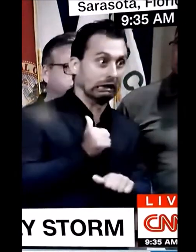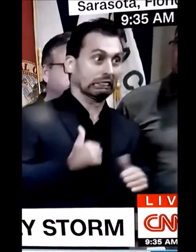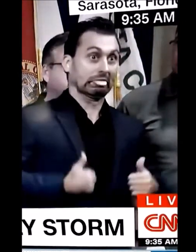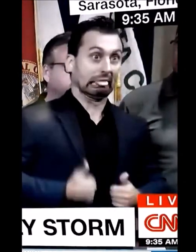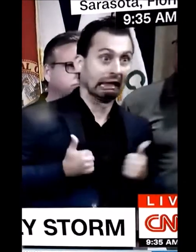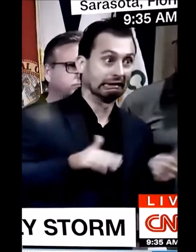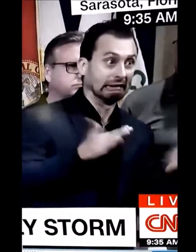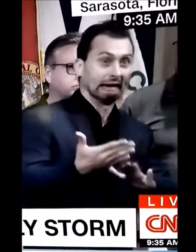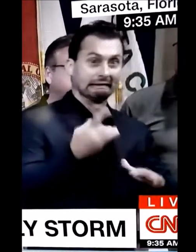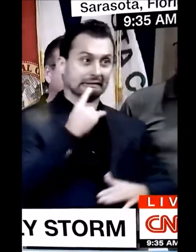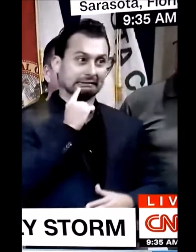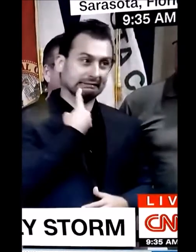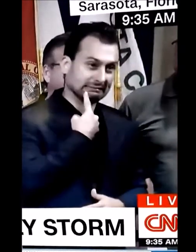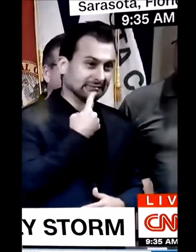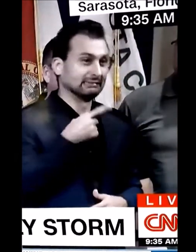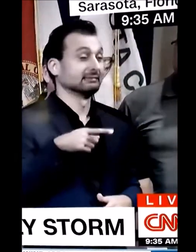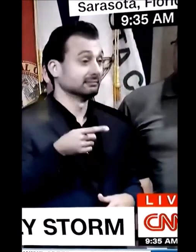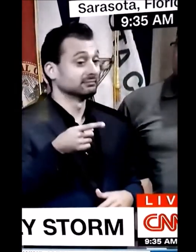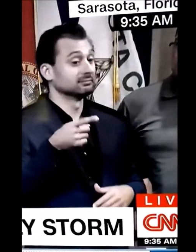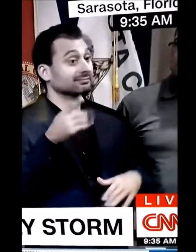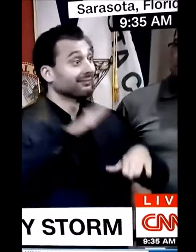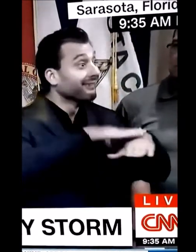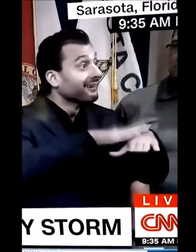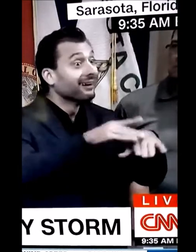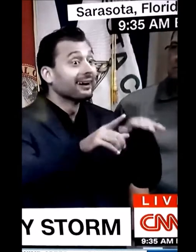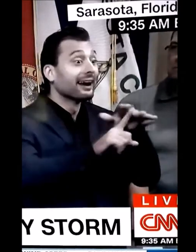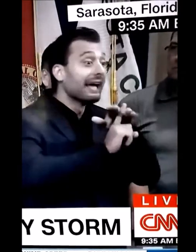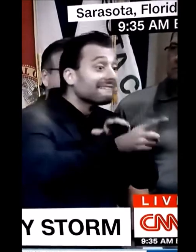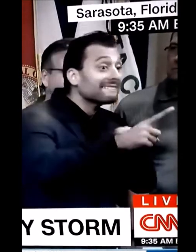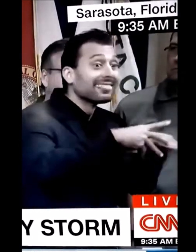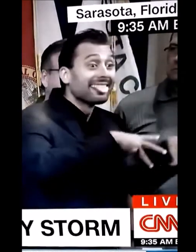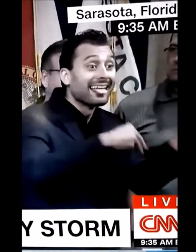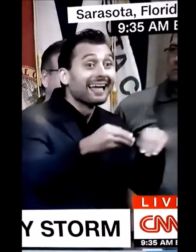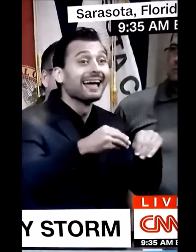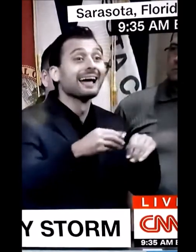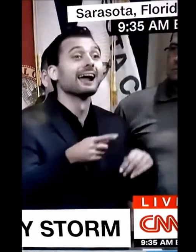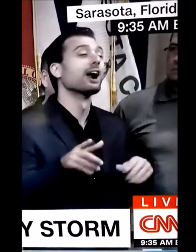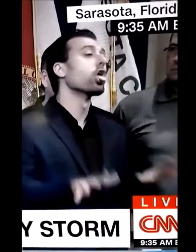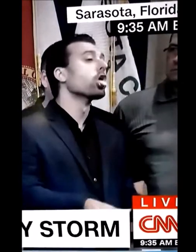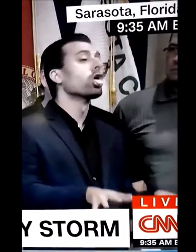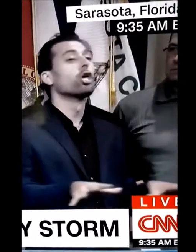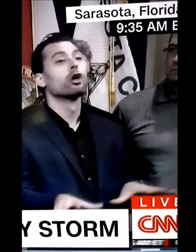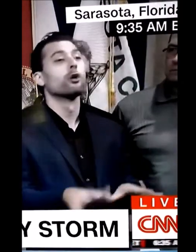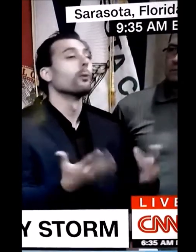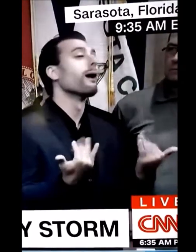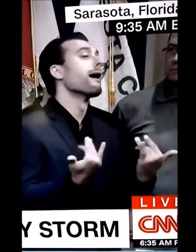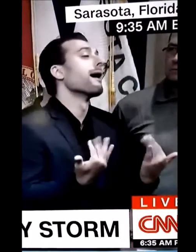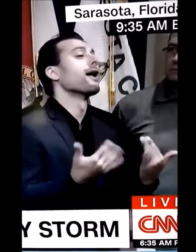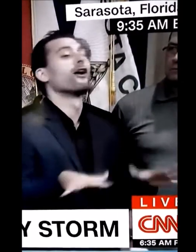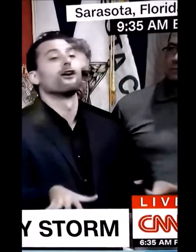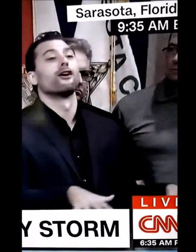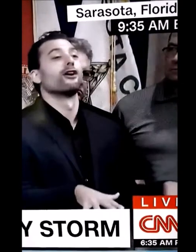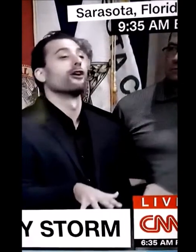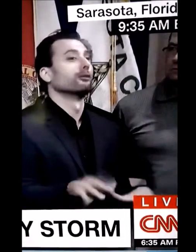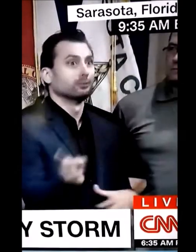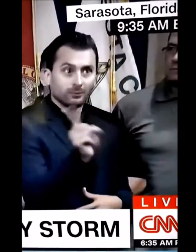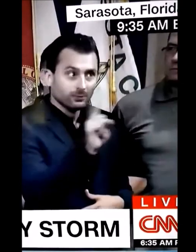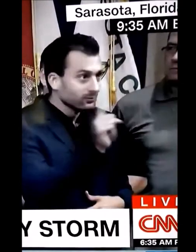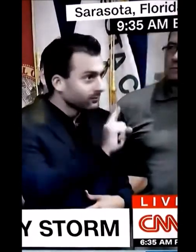Oh. yeah, yeah. Ding-ting. Oh. Mm-ah,-ah, mm-ah. Oh, oh, nah, oh. No, no, no.